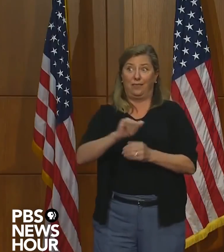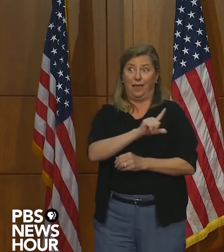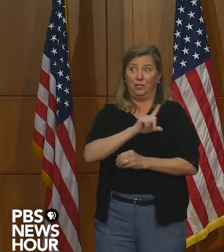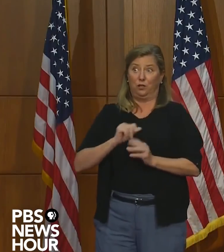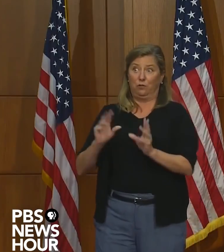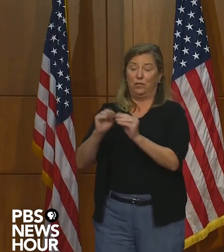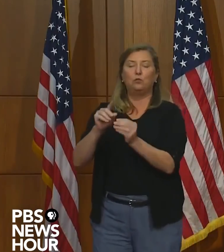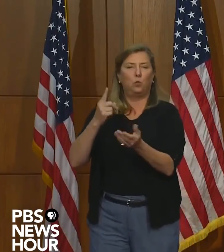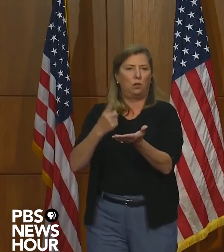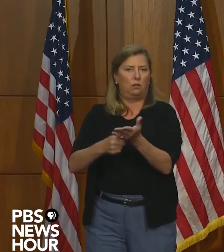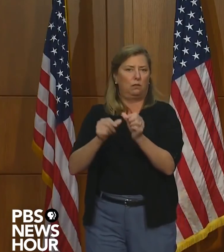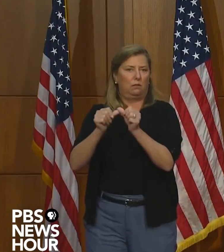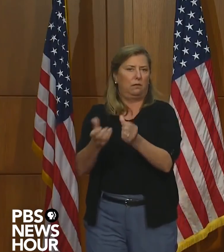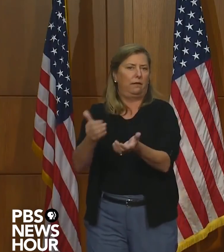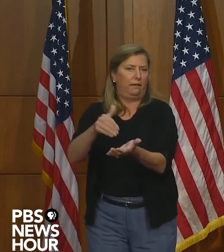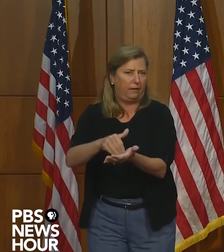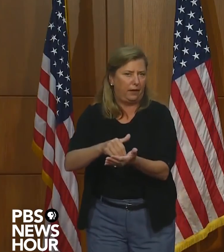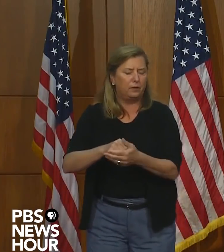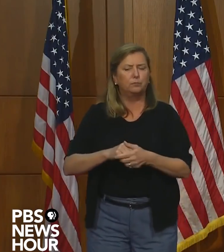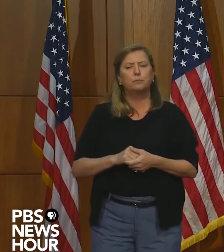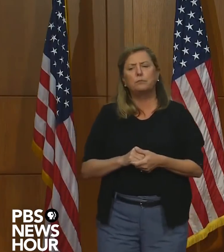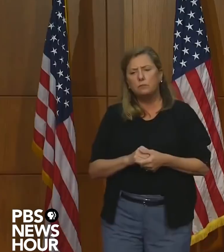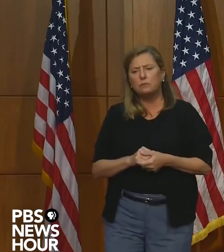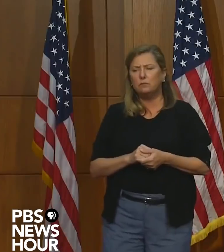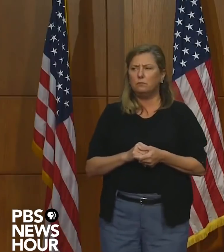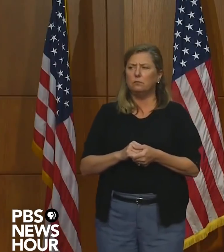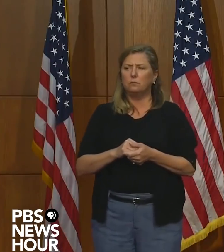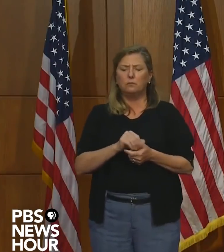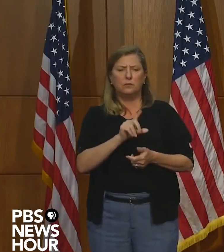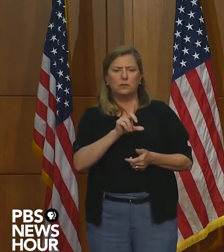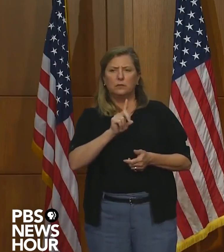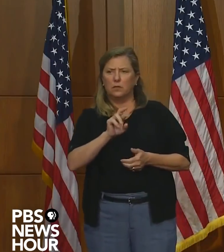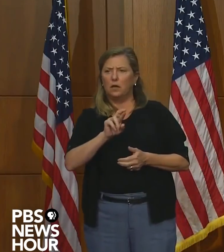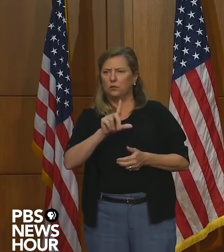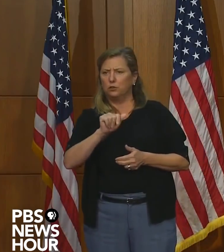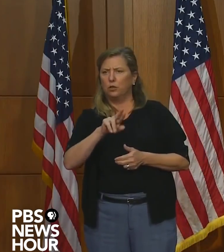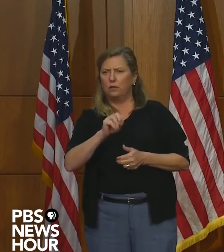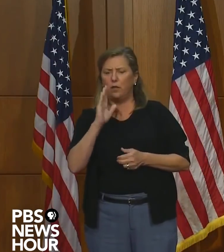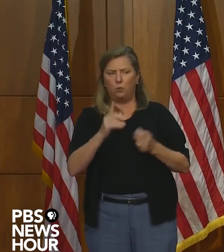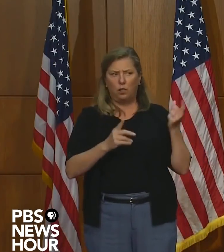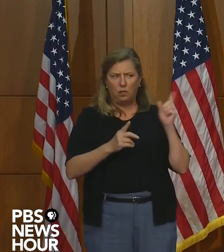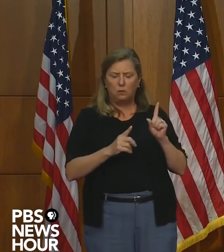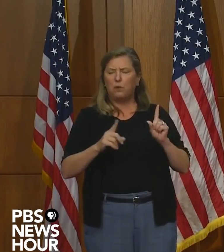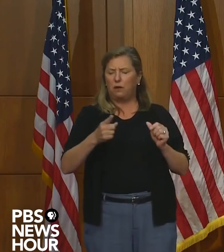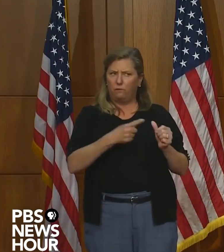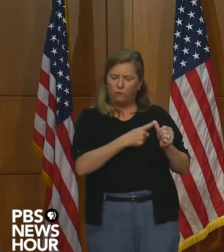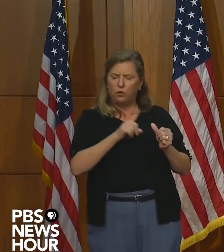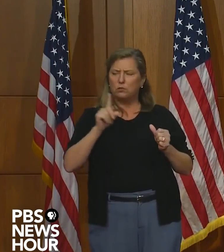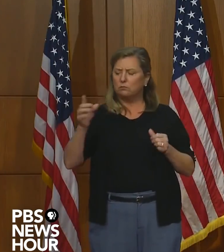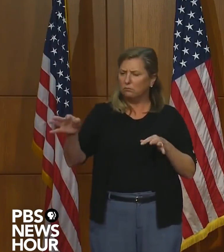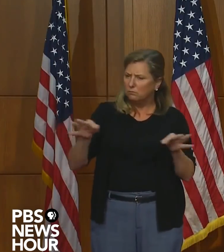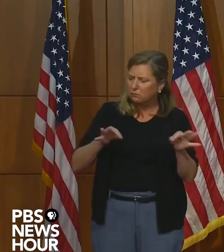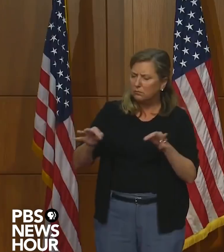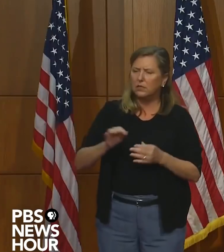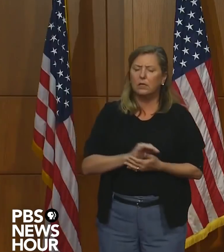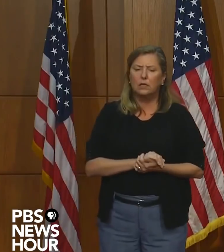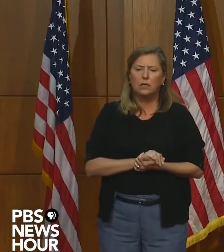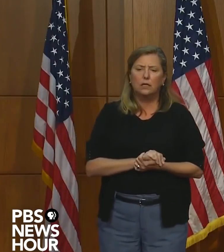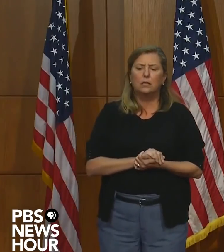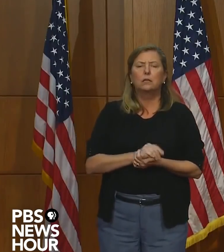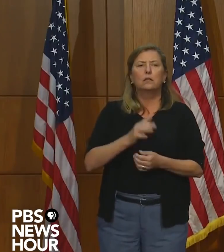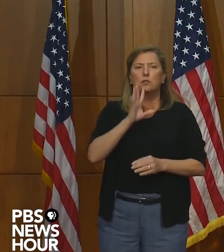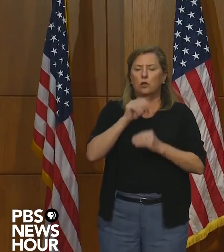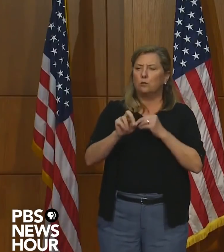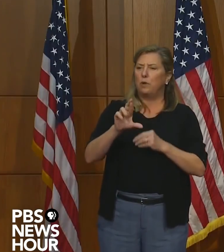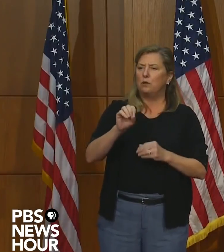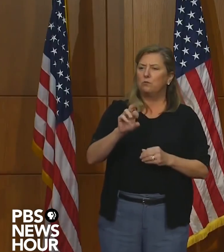Uh, one of the things I wanted to just touch on before Dr. Lane comes up, and, and, you we've talked about the Robert